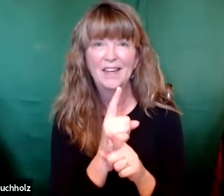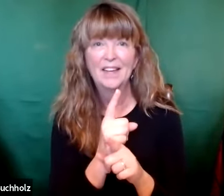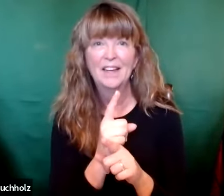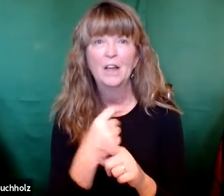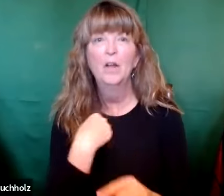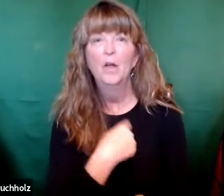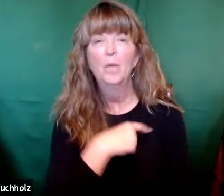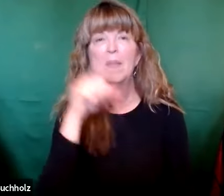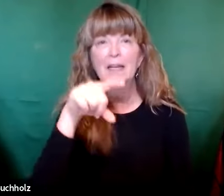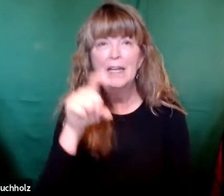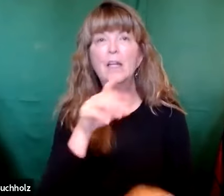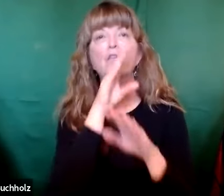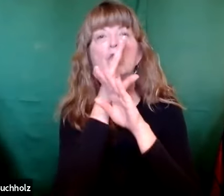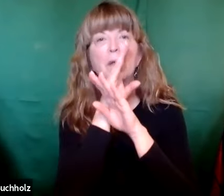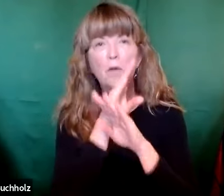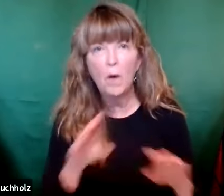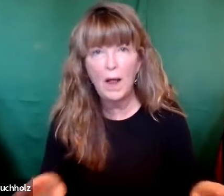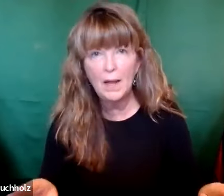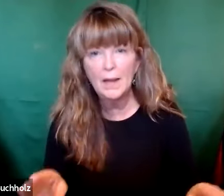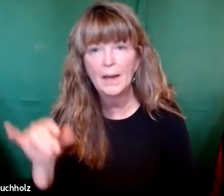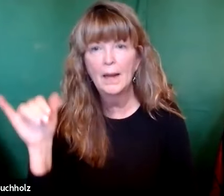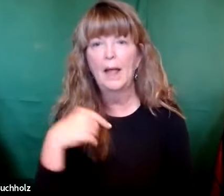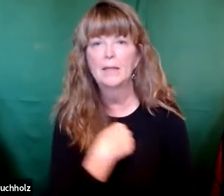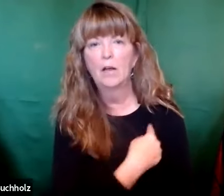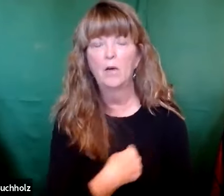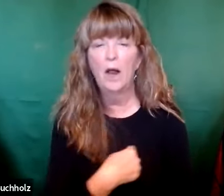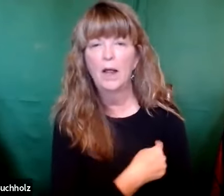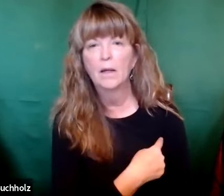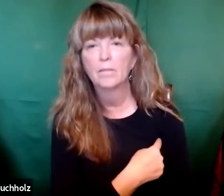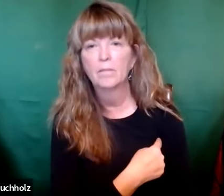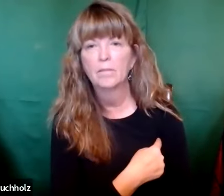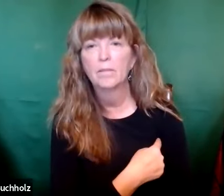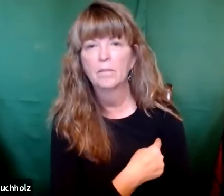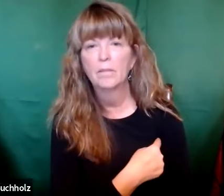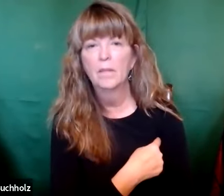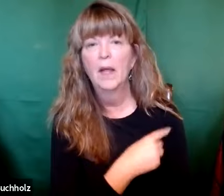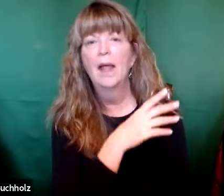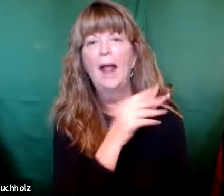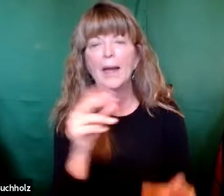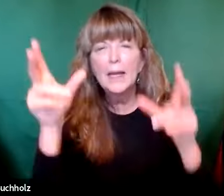stay silent, just as Zachariah is silent. we need quiet as well.